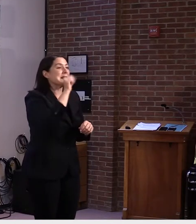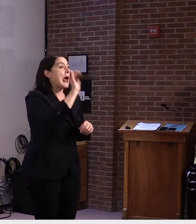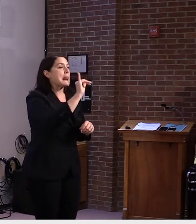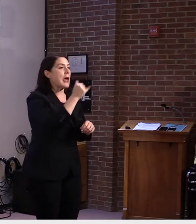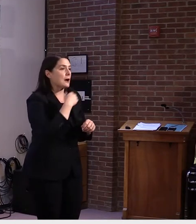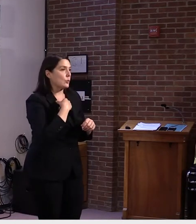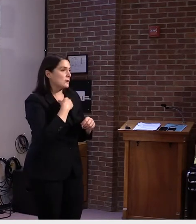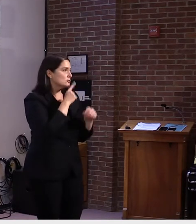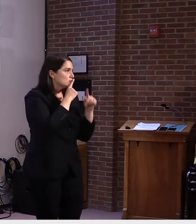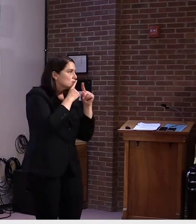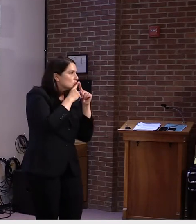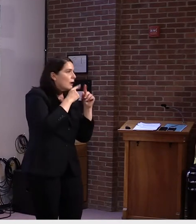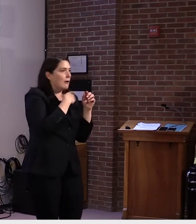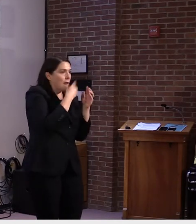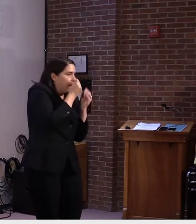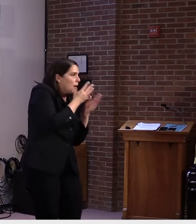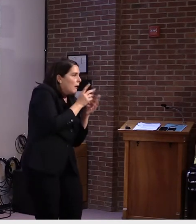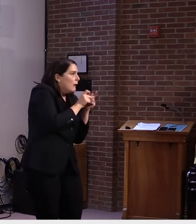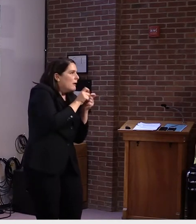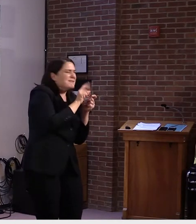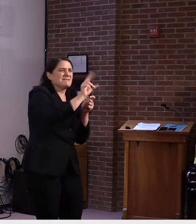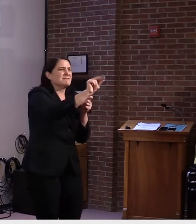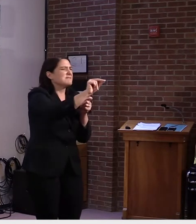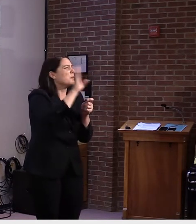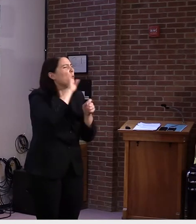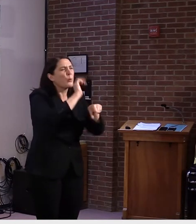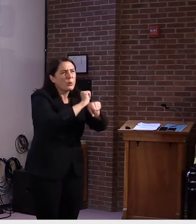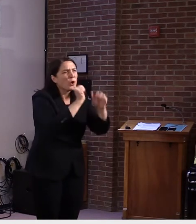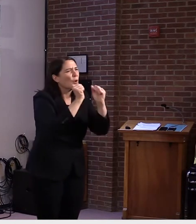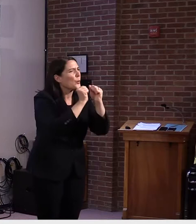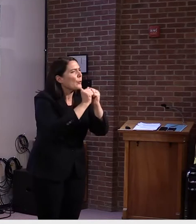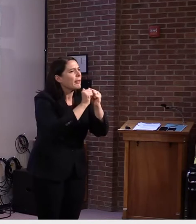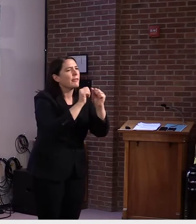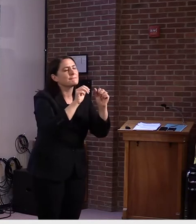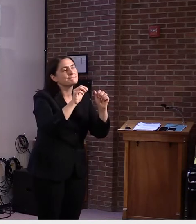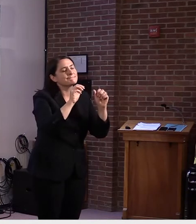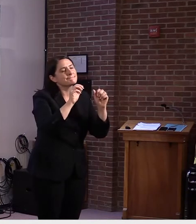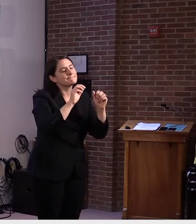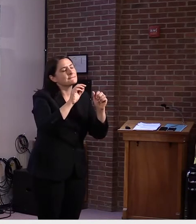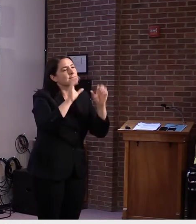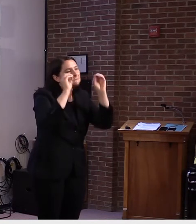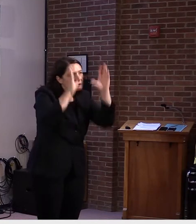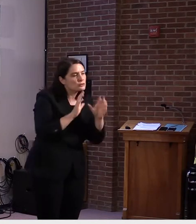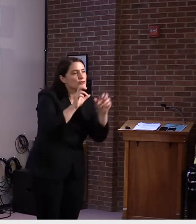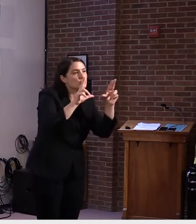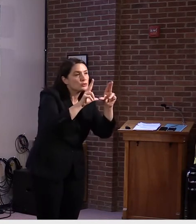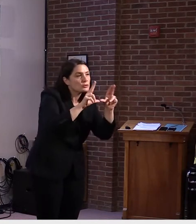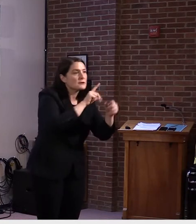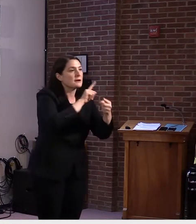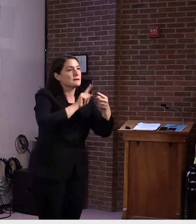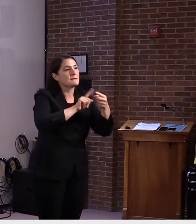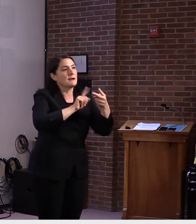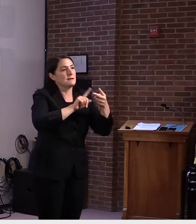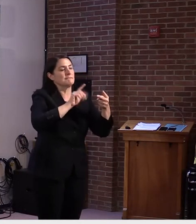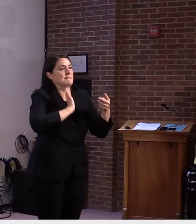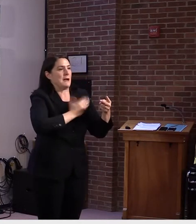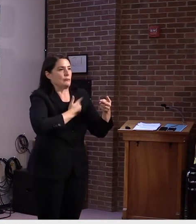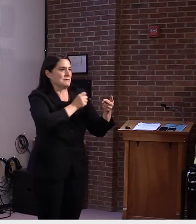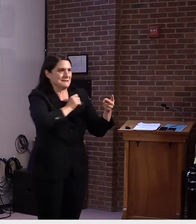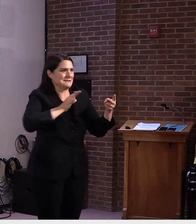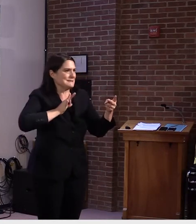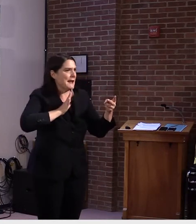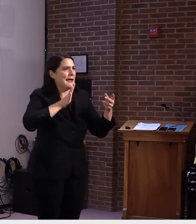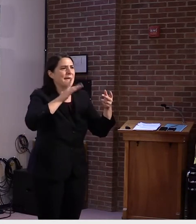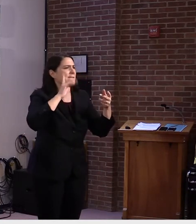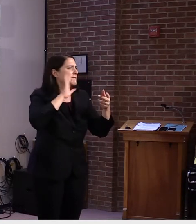working with the supervisory unions. Obviously, we will be working through our CCFAP, um, application